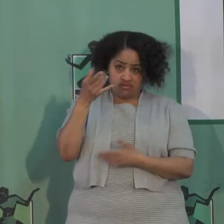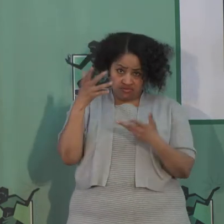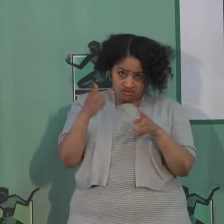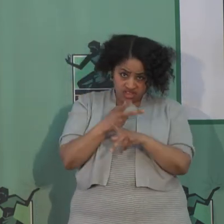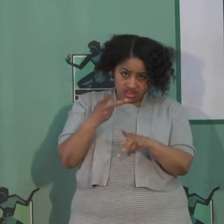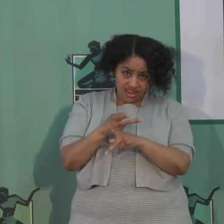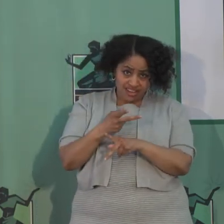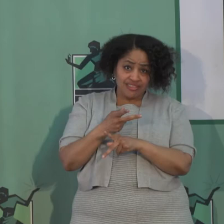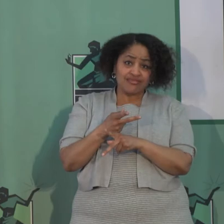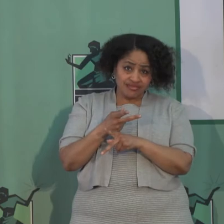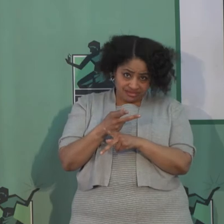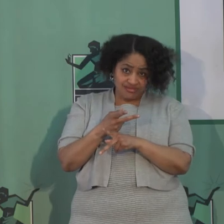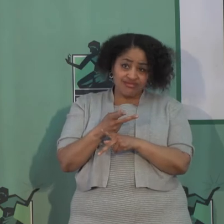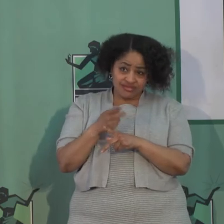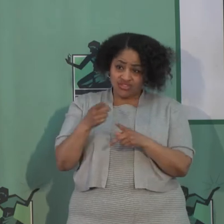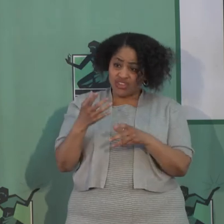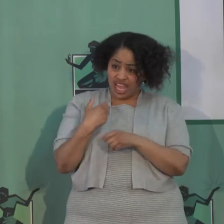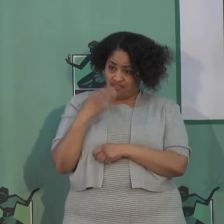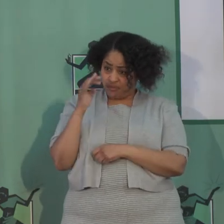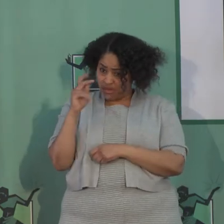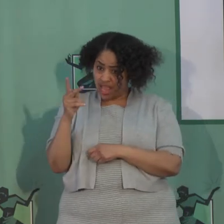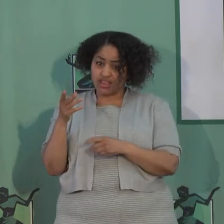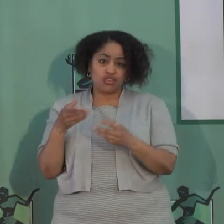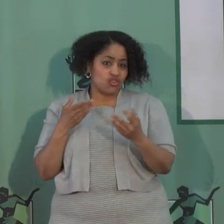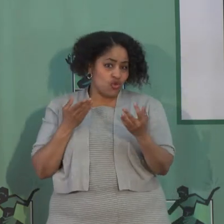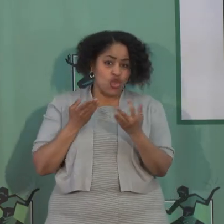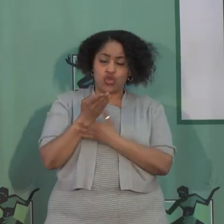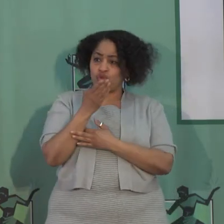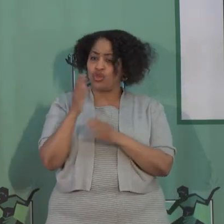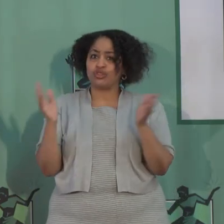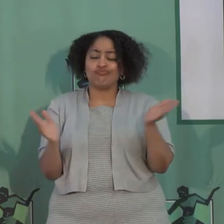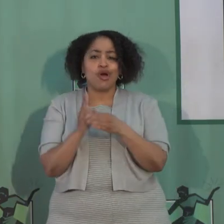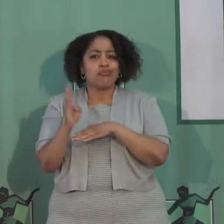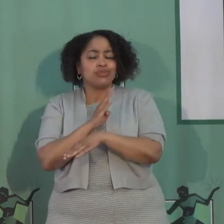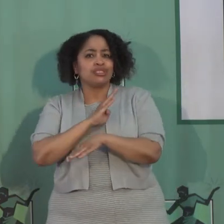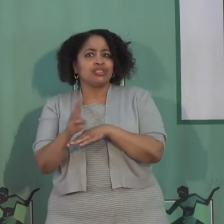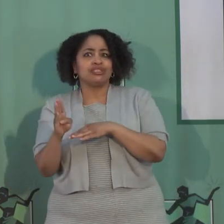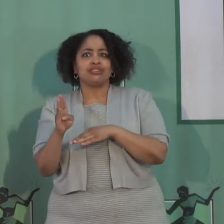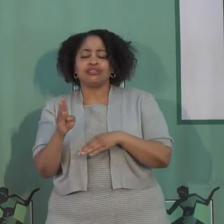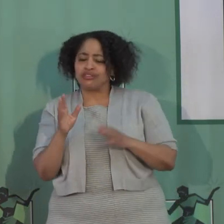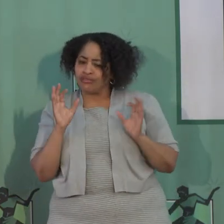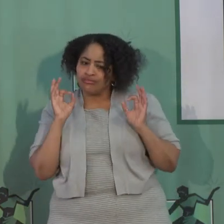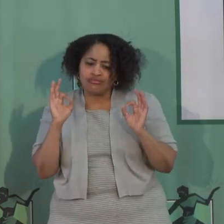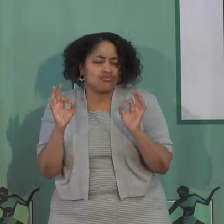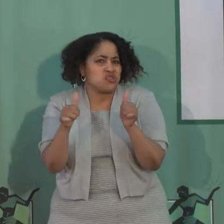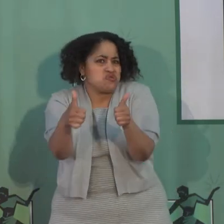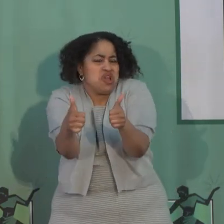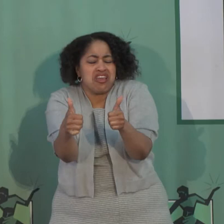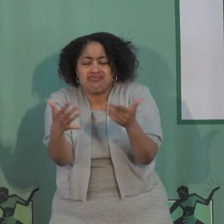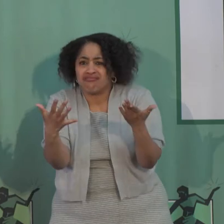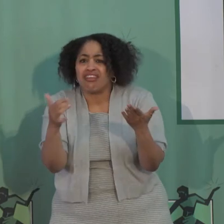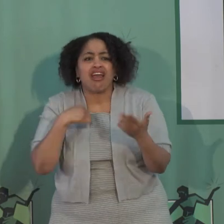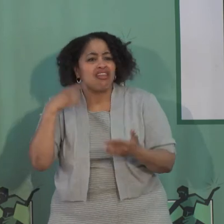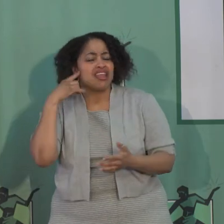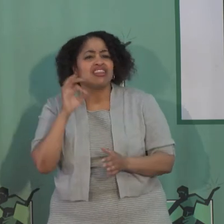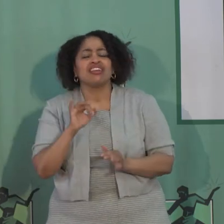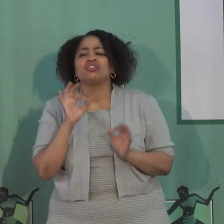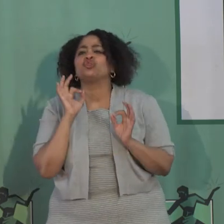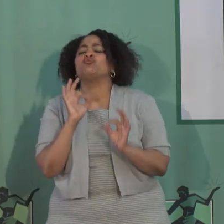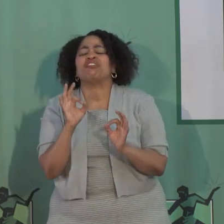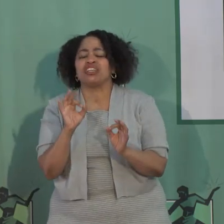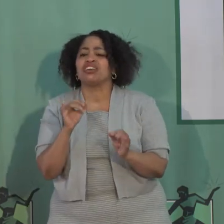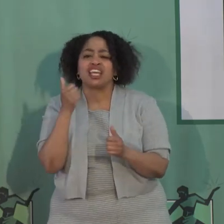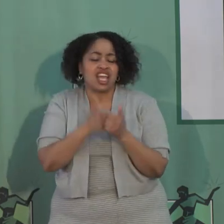out, you've got a bank, you're going through the Small Business Administration, that's great. We think that's terrific. We want to make sure